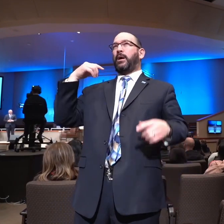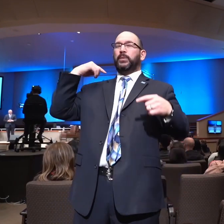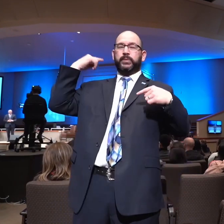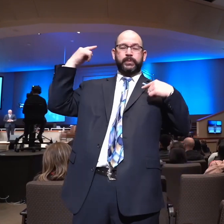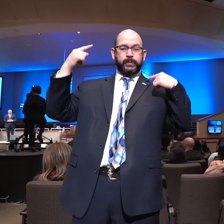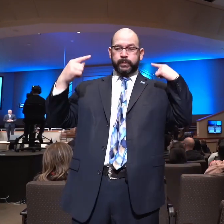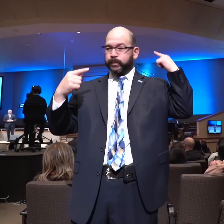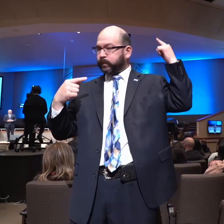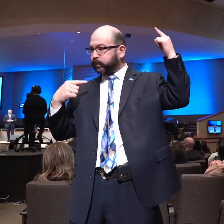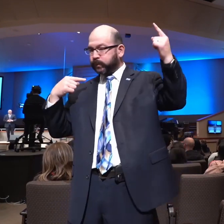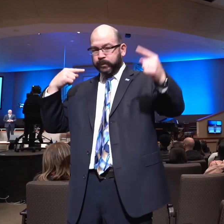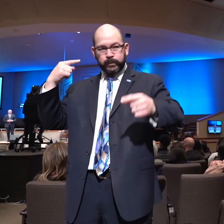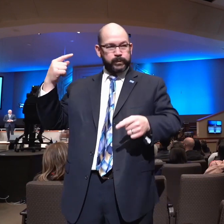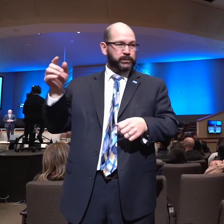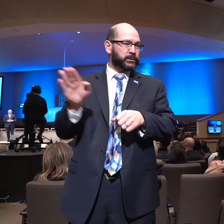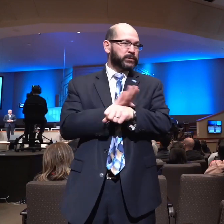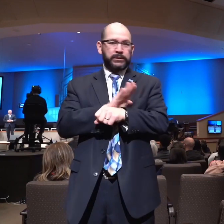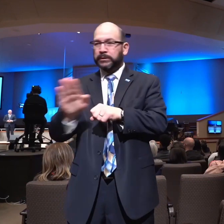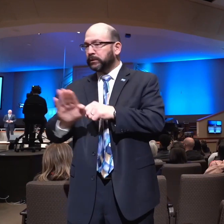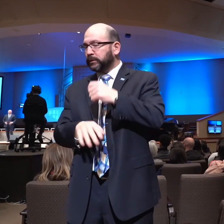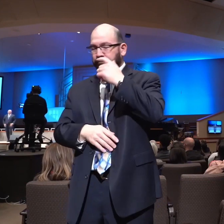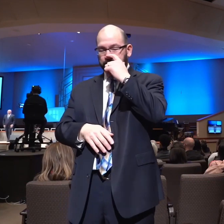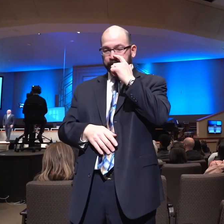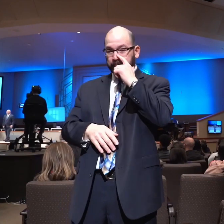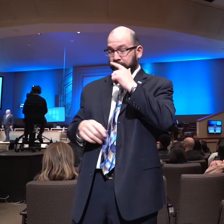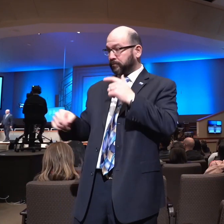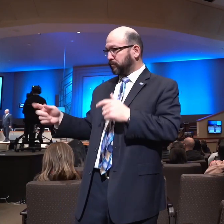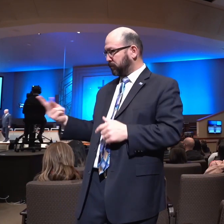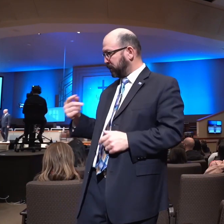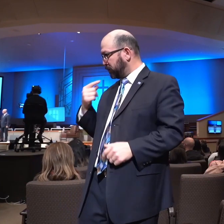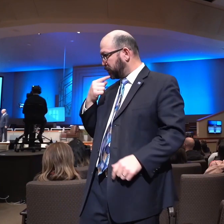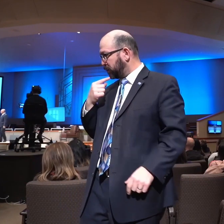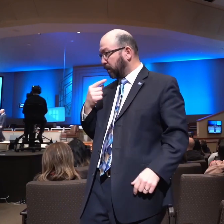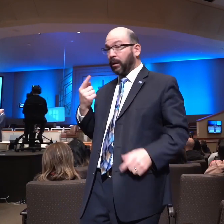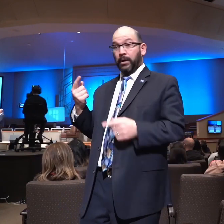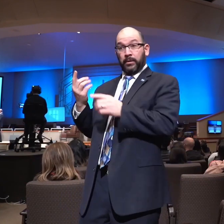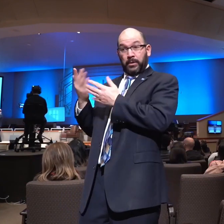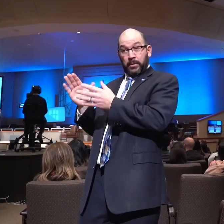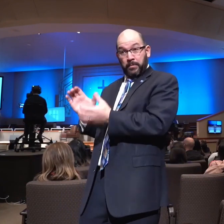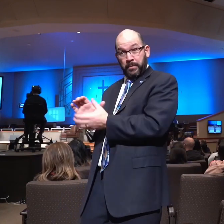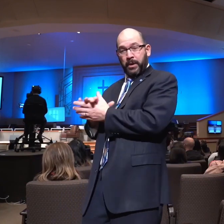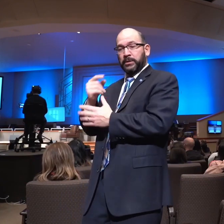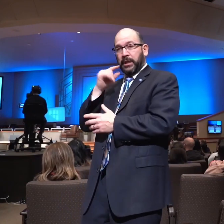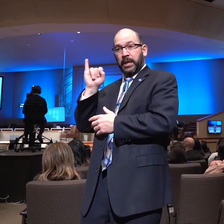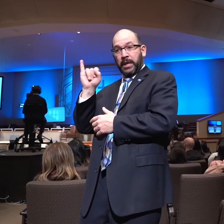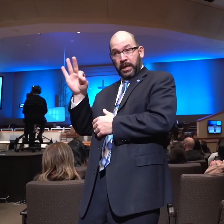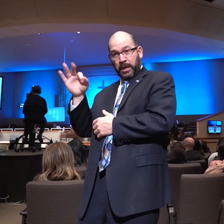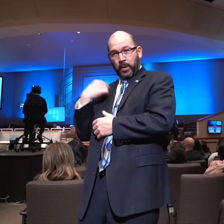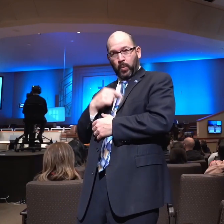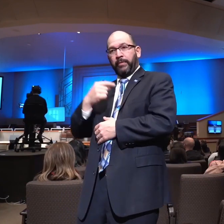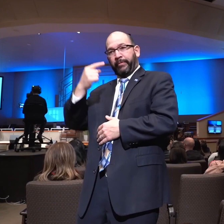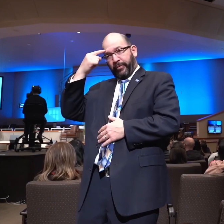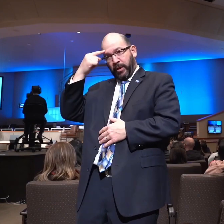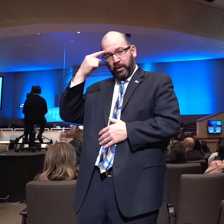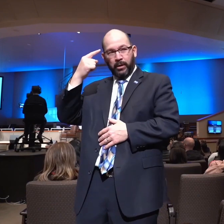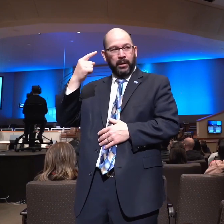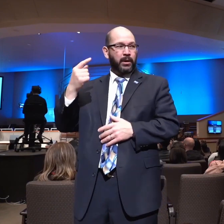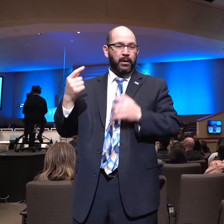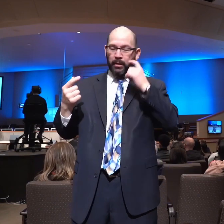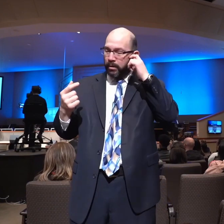Just so many things going on. And Terry and I said, When we first got married, if we ever reached a point in our marriage where there was friction or things weren't